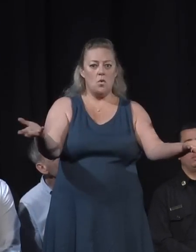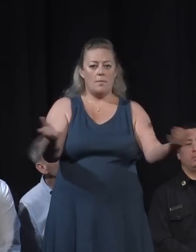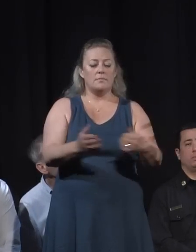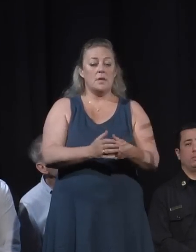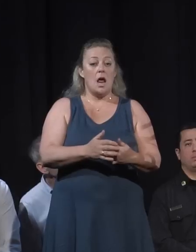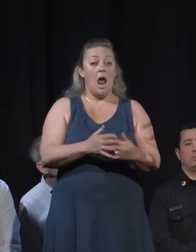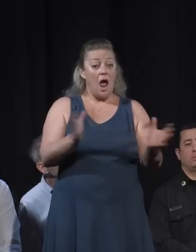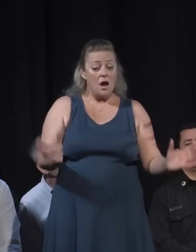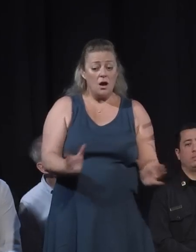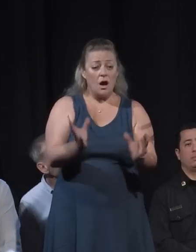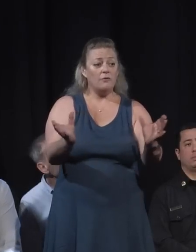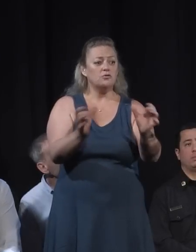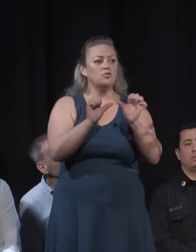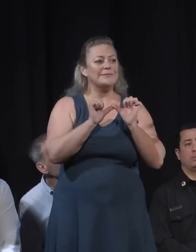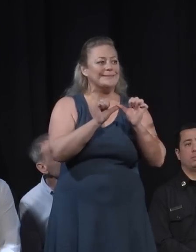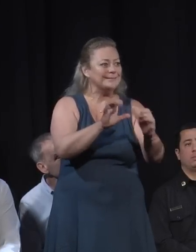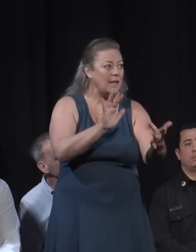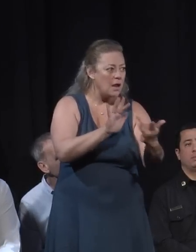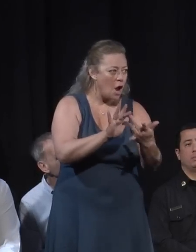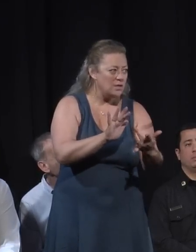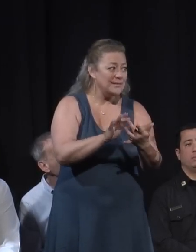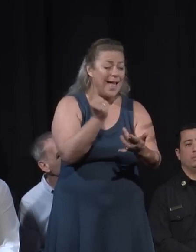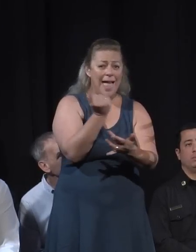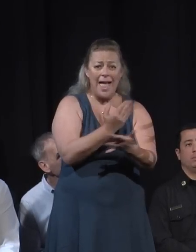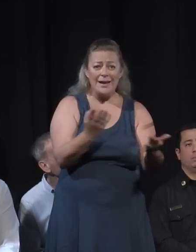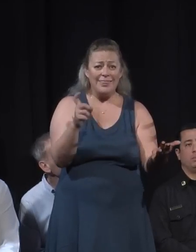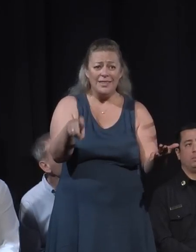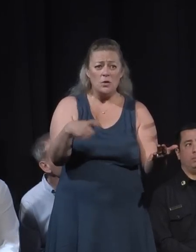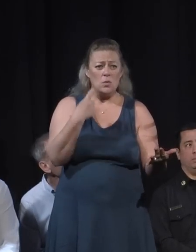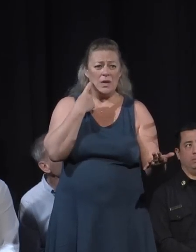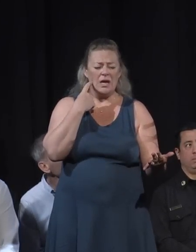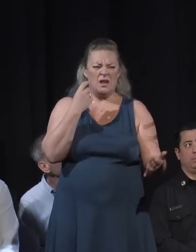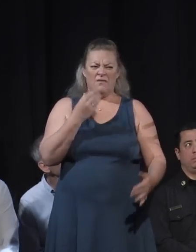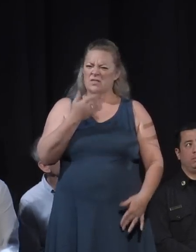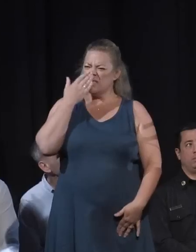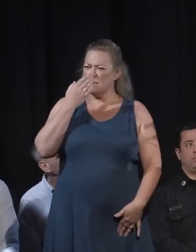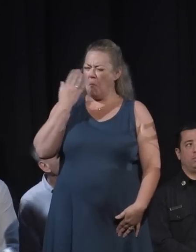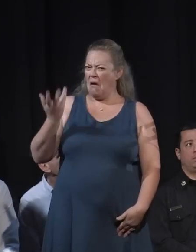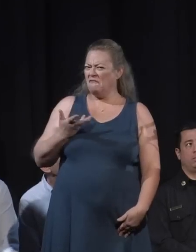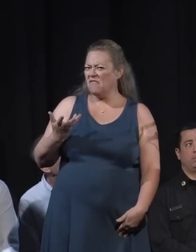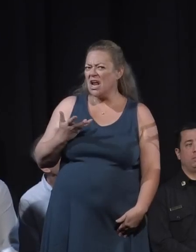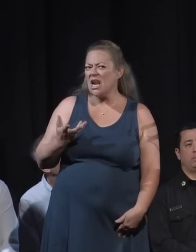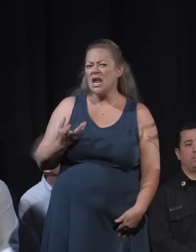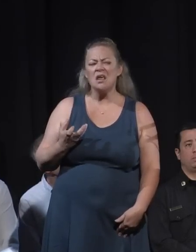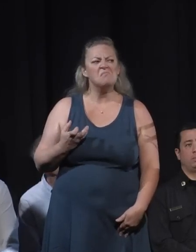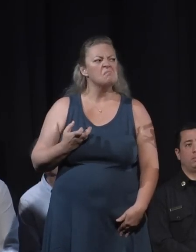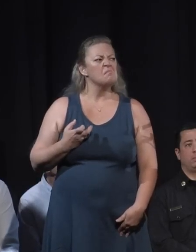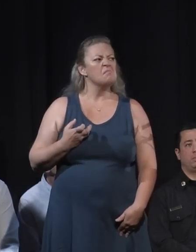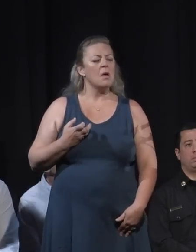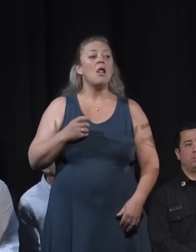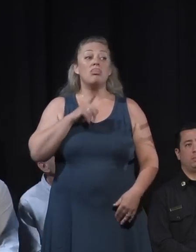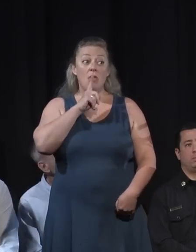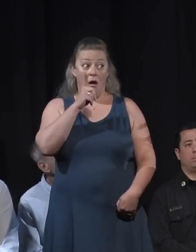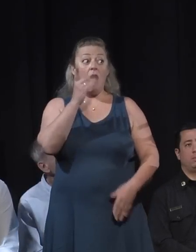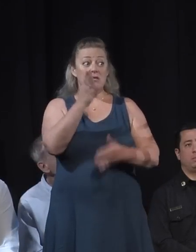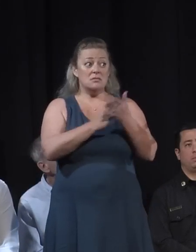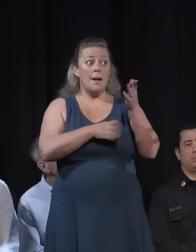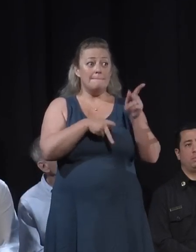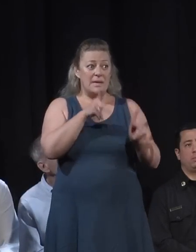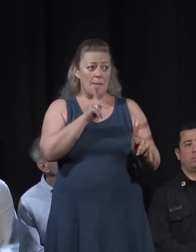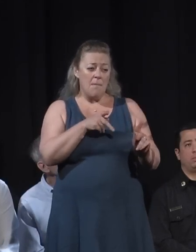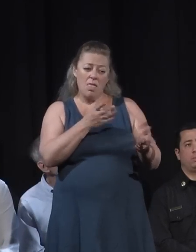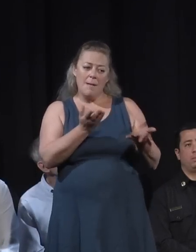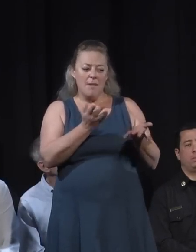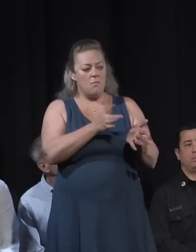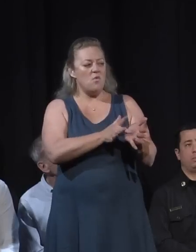you to stay in touch. Anything you need. If something smells funny to you, there are some people out there that would like to take advantage of you.